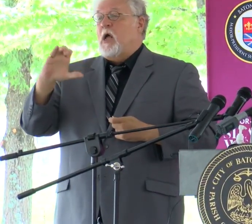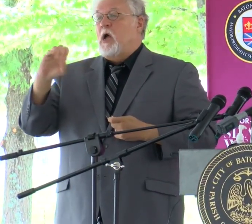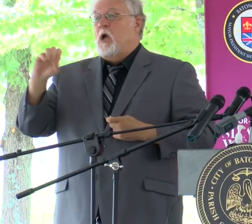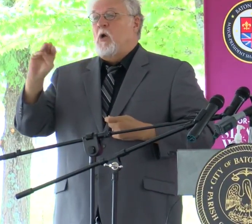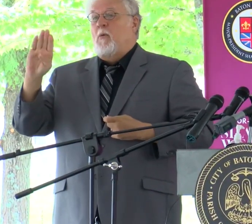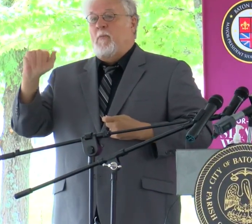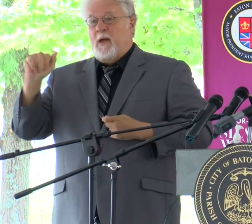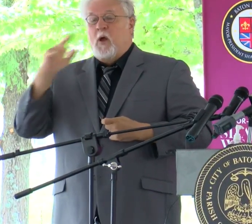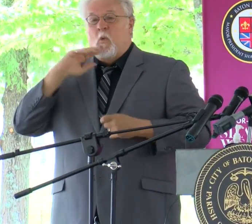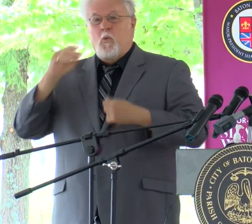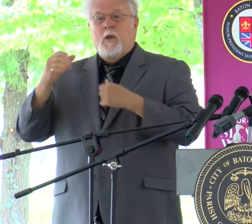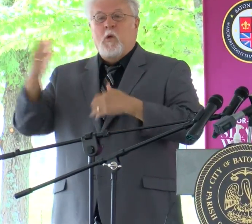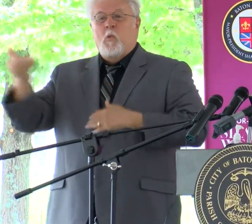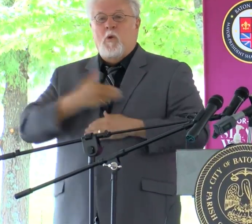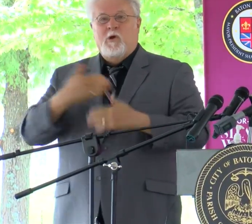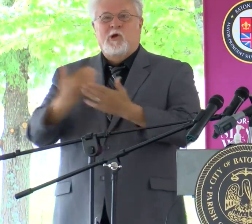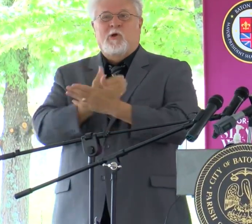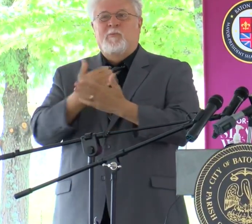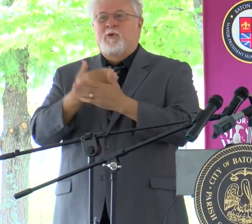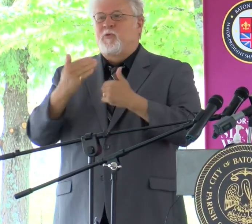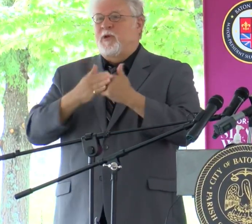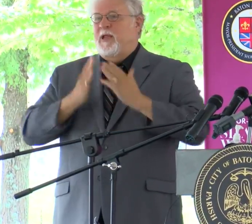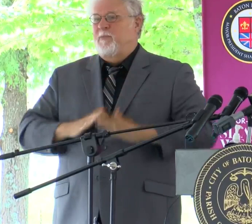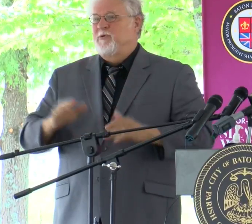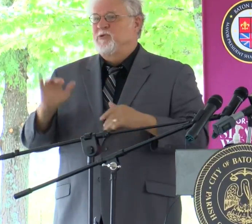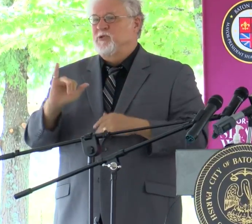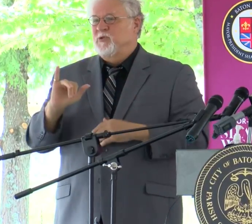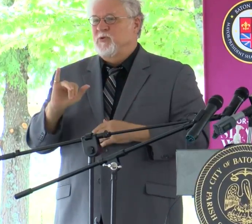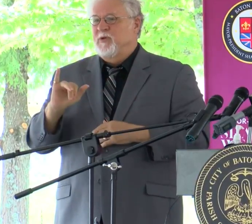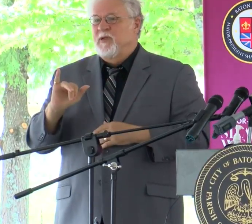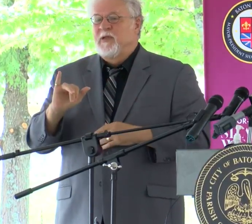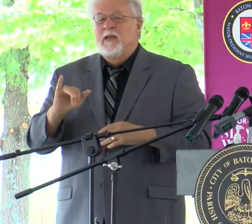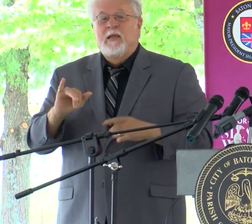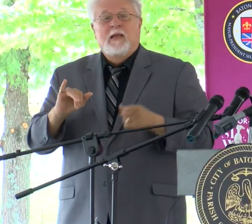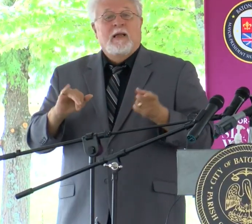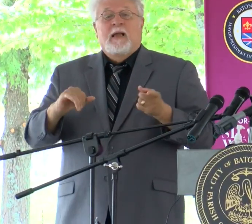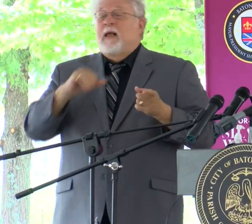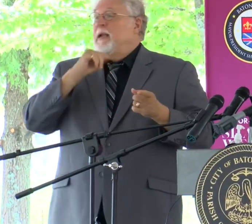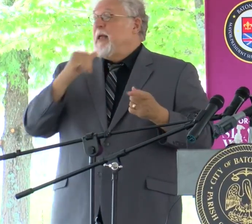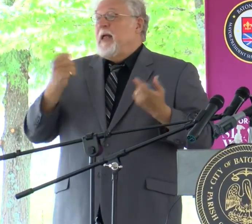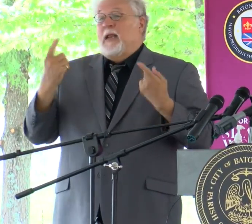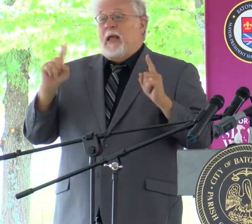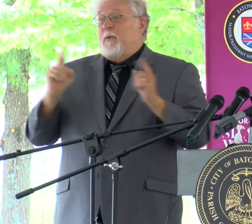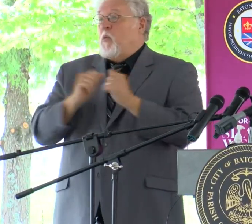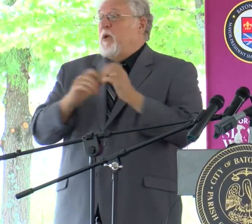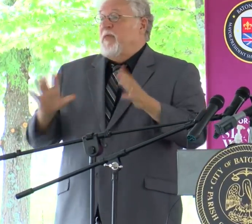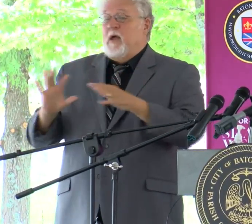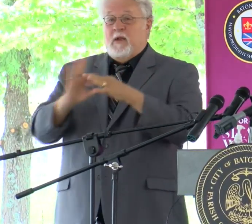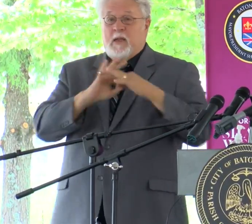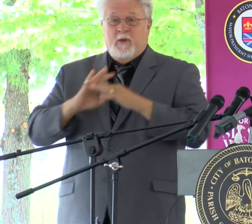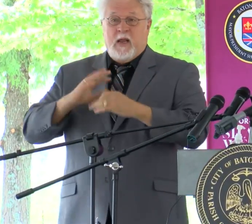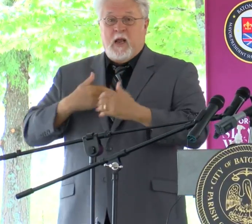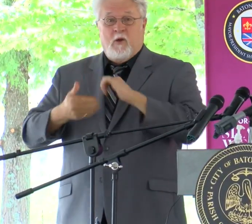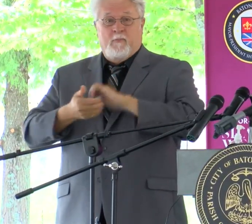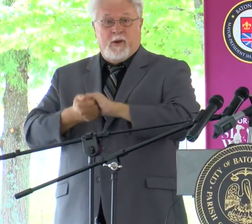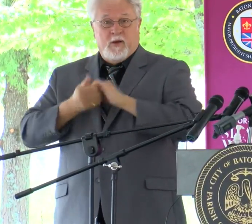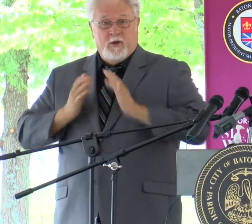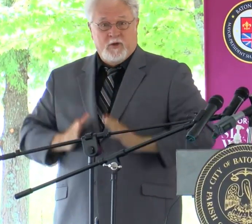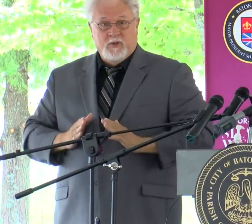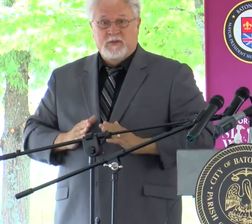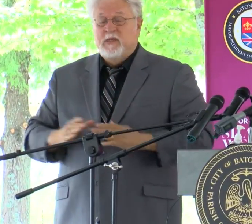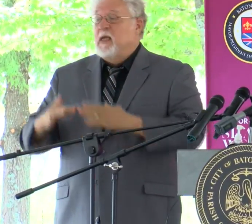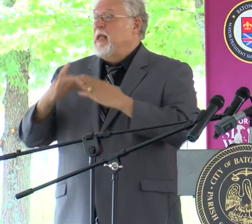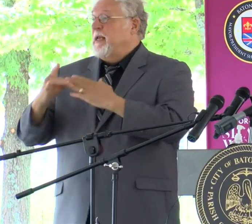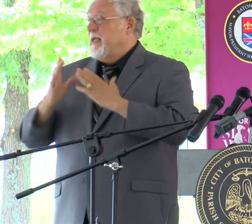be welcoming new neighbors very soon. This would not be possible without the collaboration of our partners, our